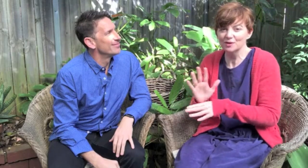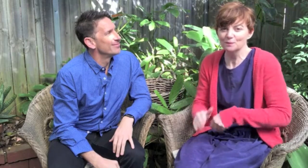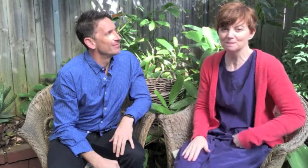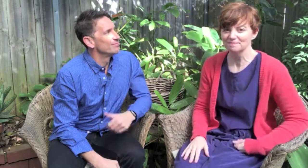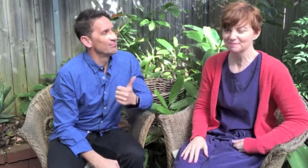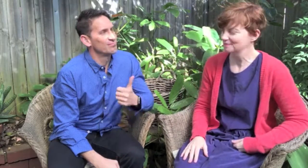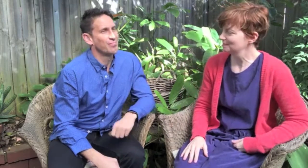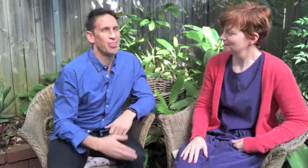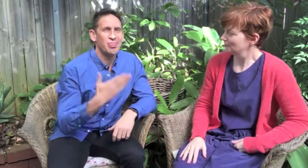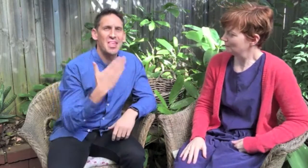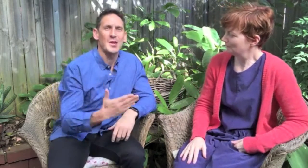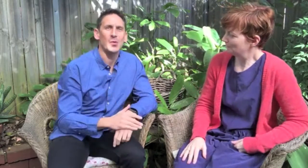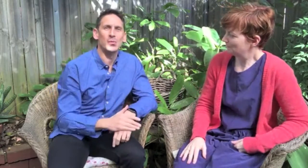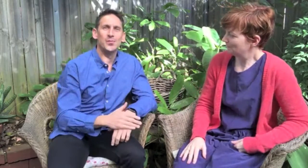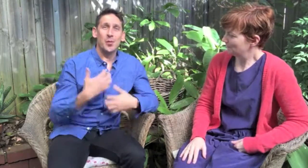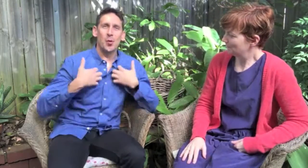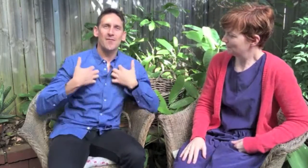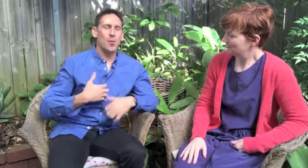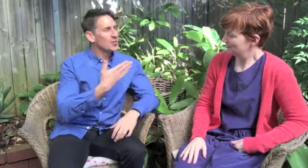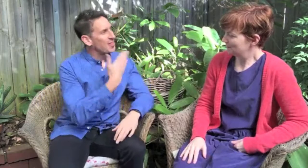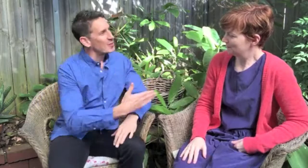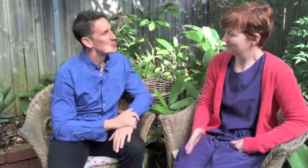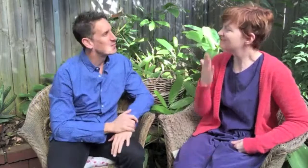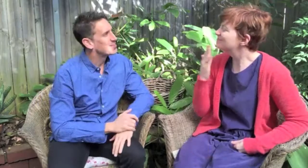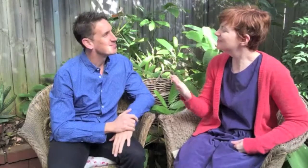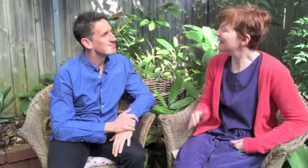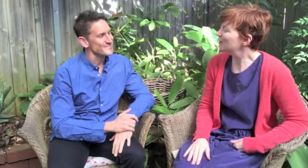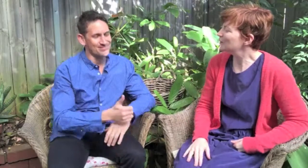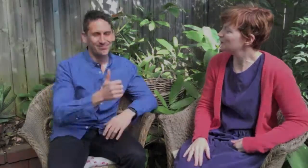the film. Thank you. I'm really looking forward to it. Thank you, Sophia. Thank you.